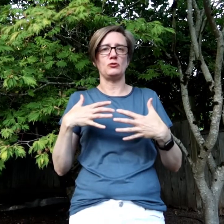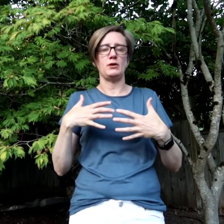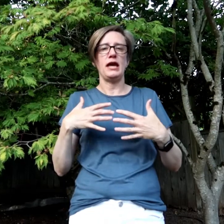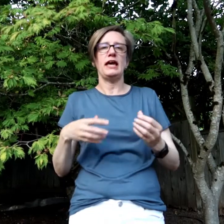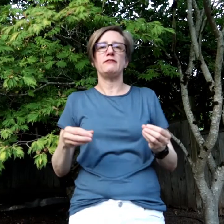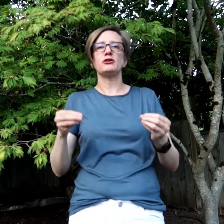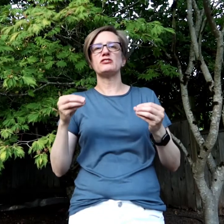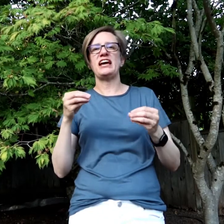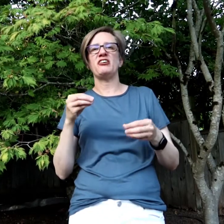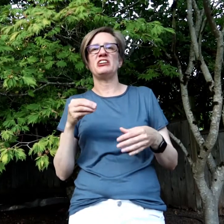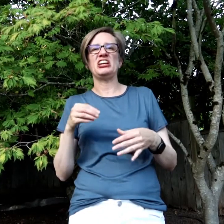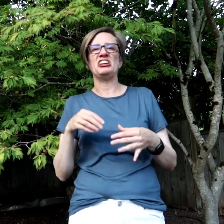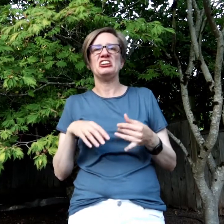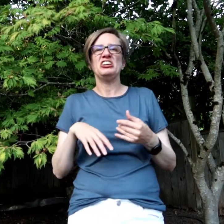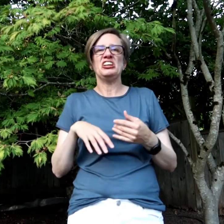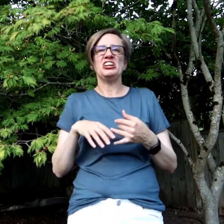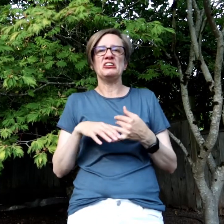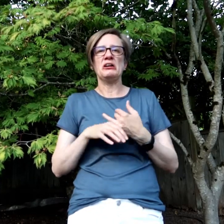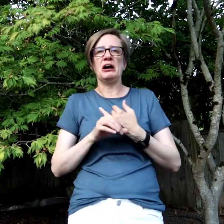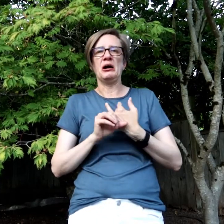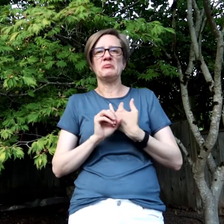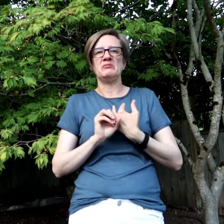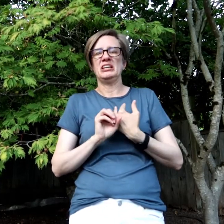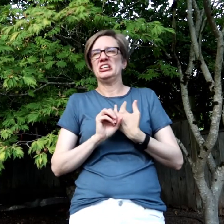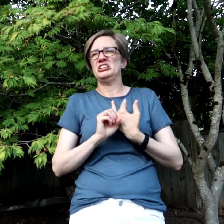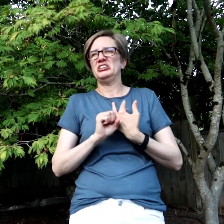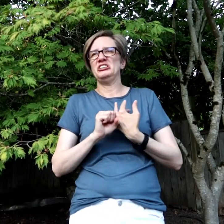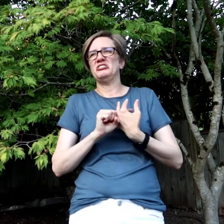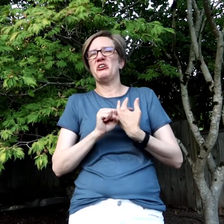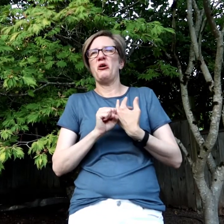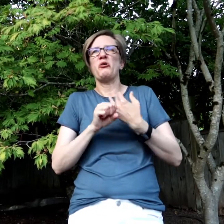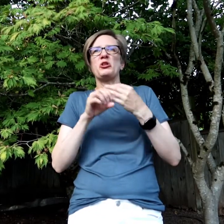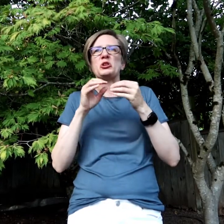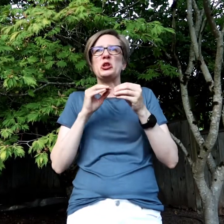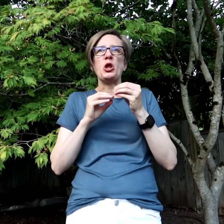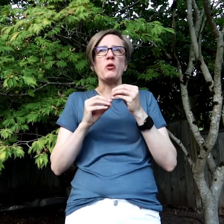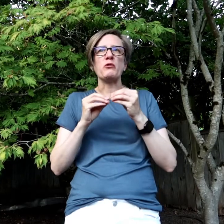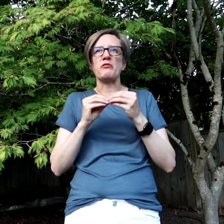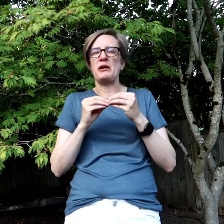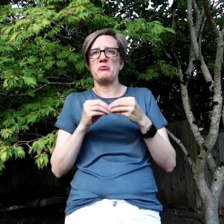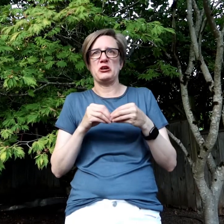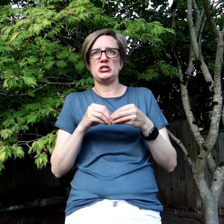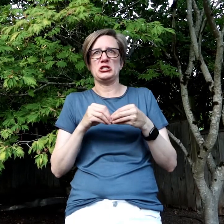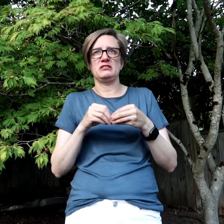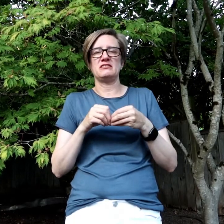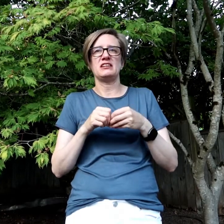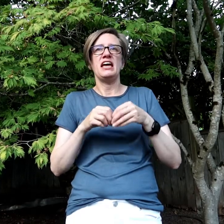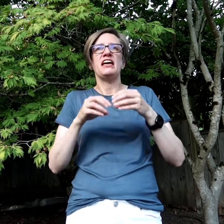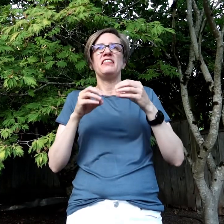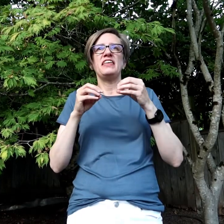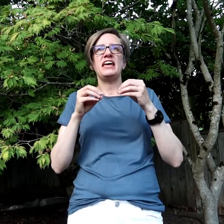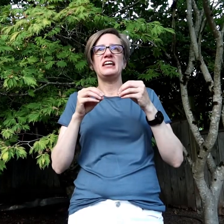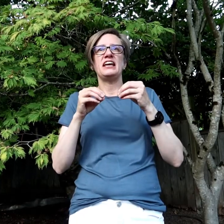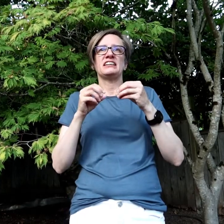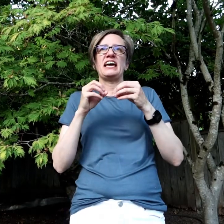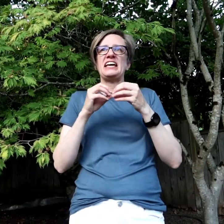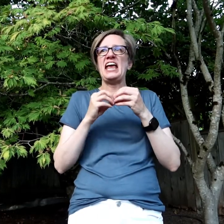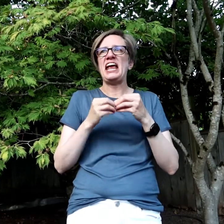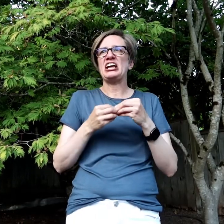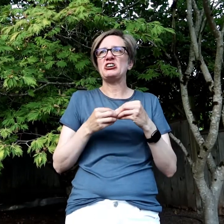If you're down in all the lower vibrations, then like anger